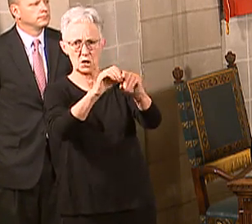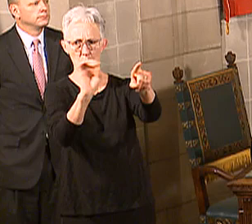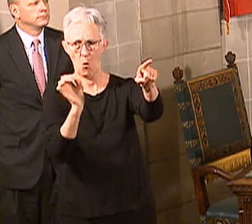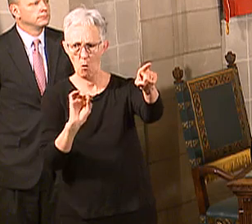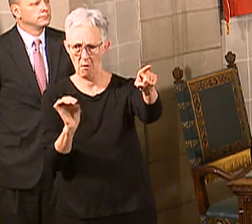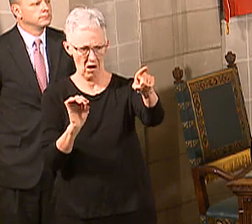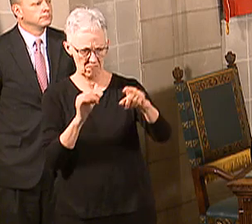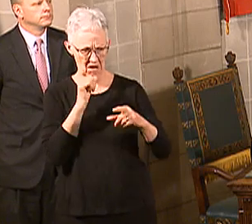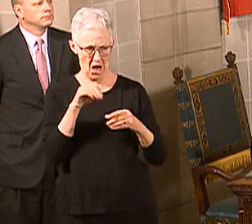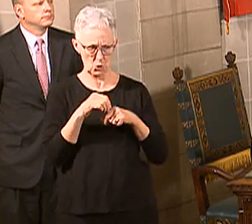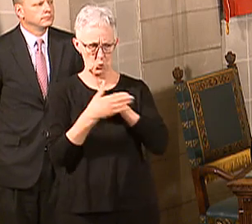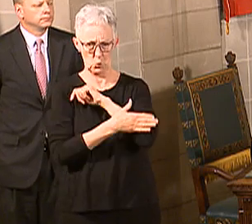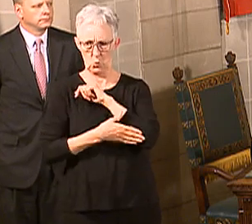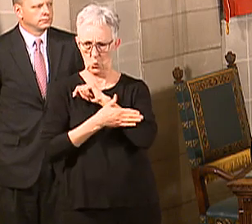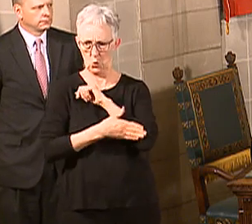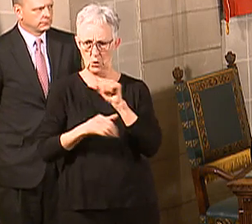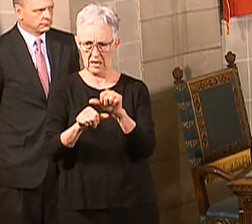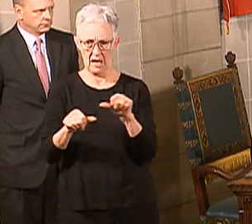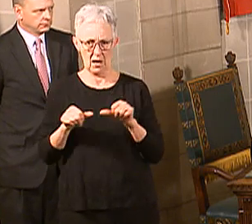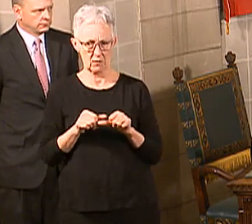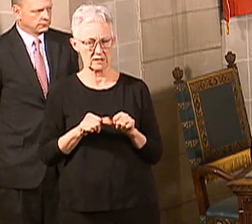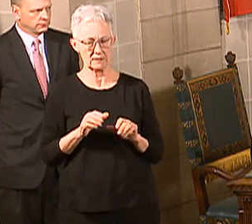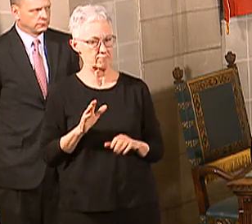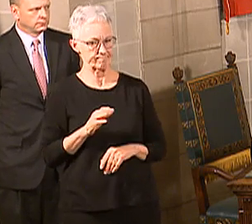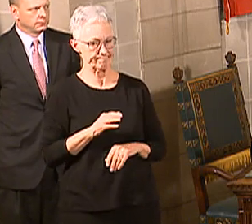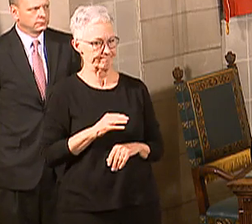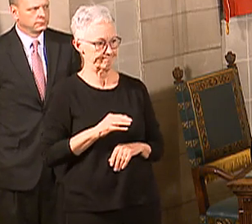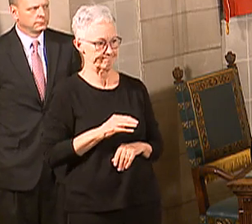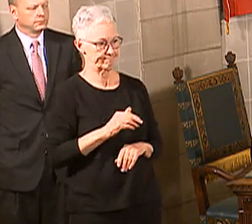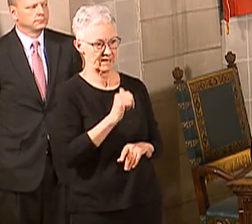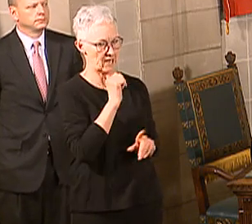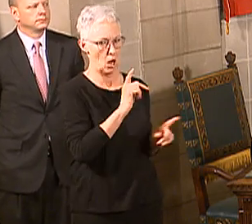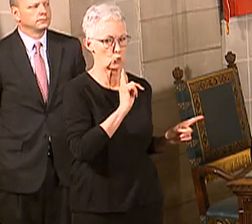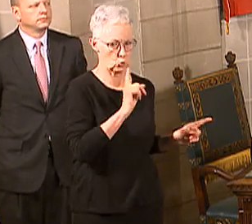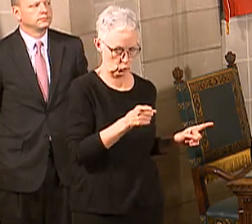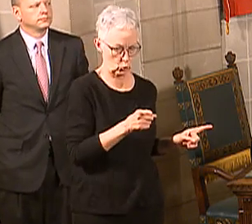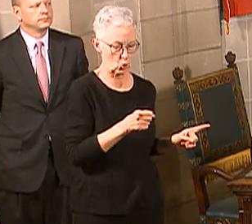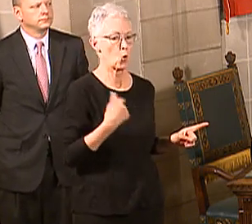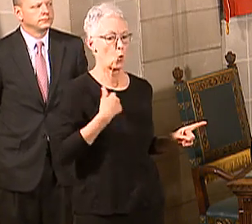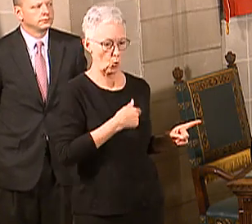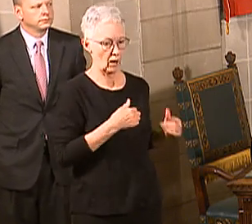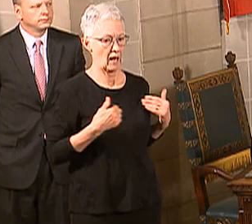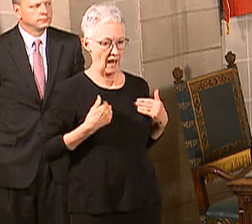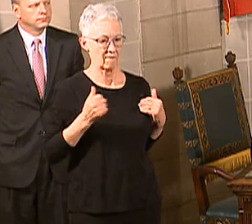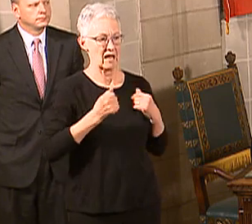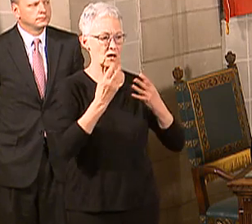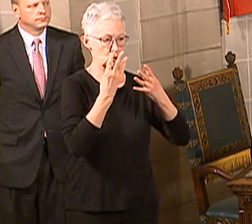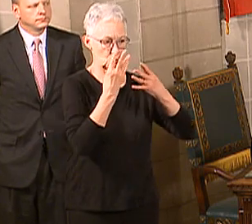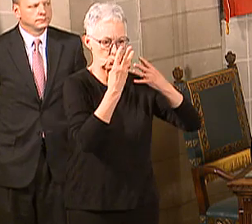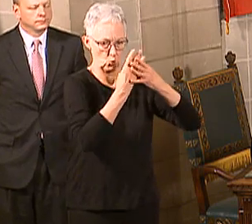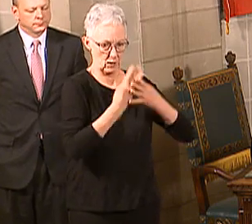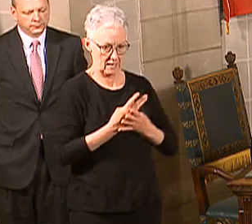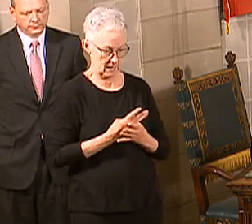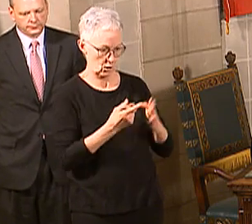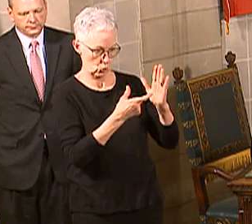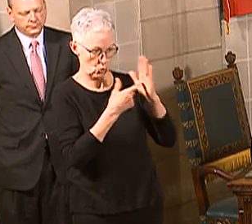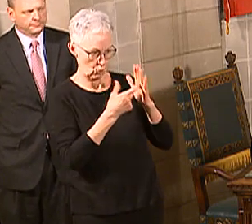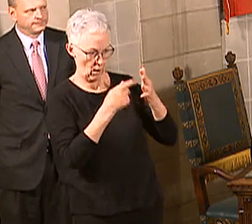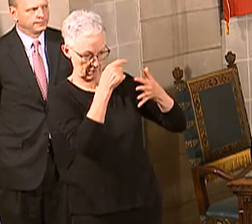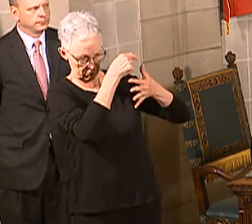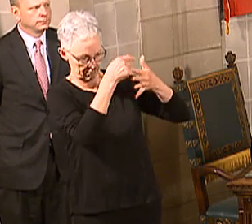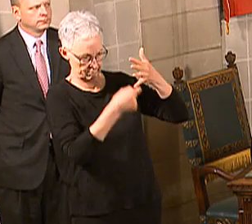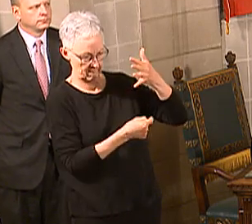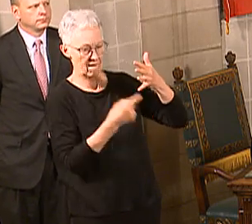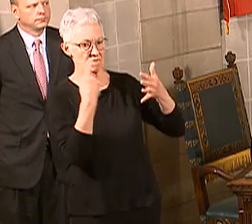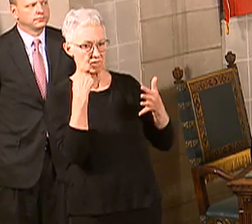Actually not true. So, again, we have a screening process for everybody, whether you're in Omaha or whether you're in one of our rural parts of the state. I just kind of